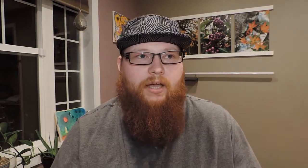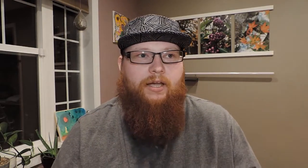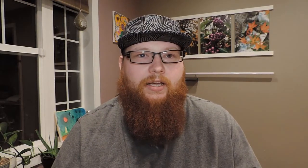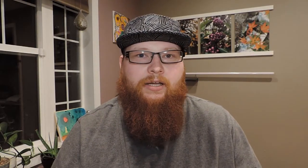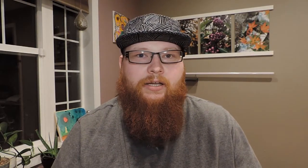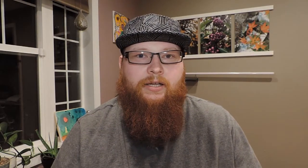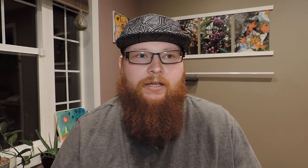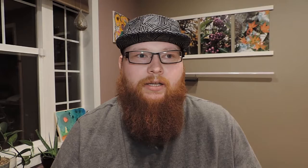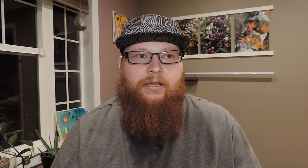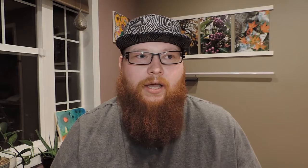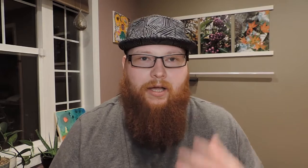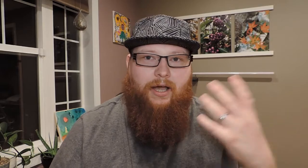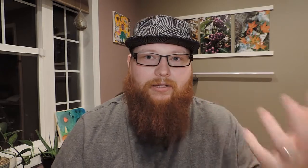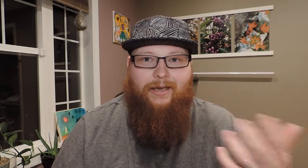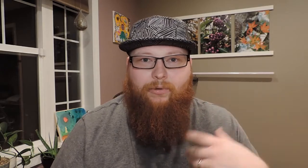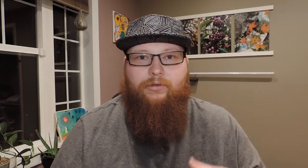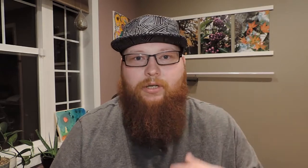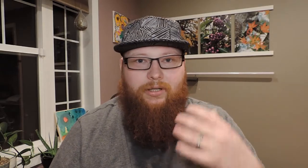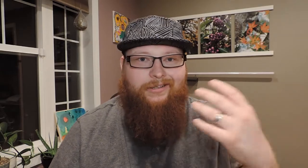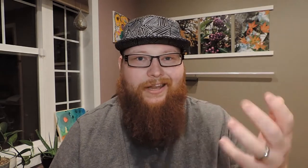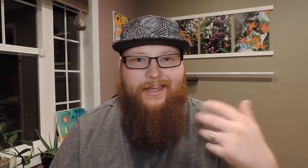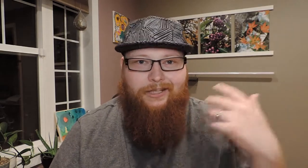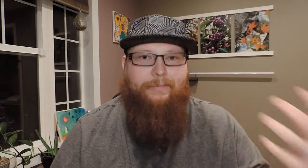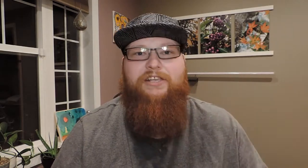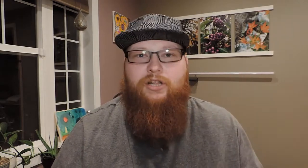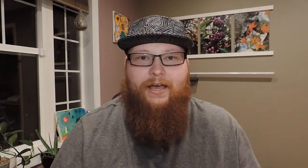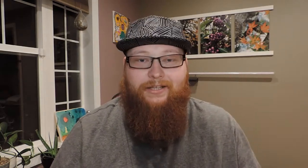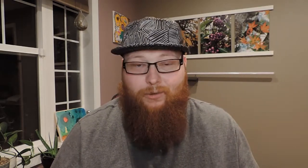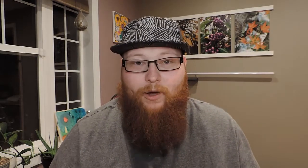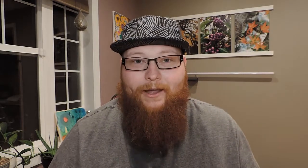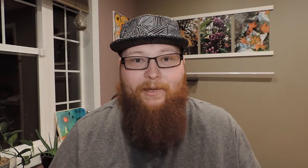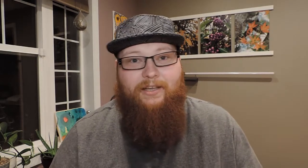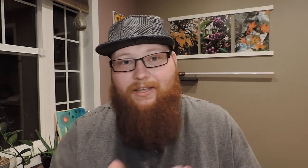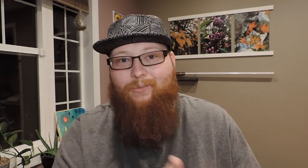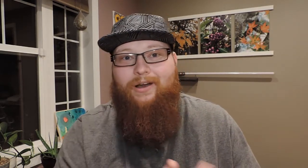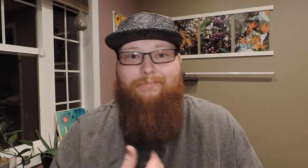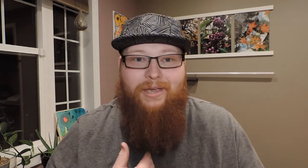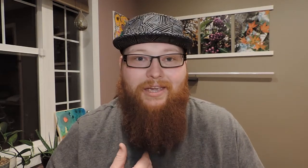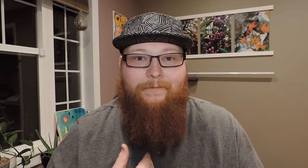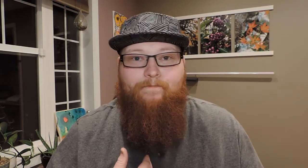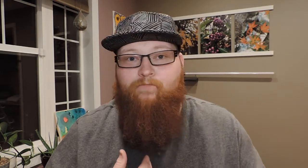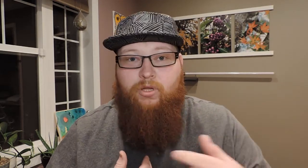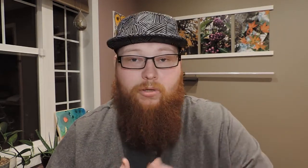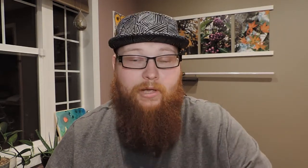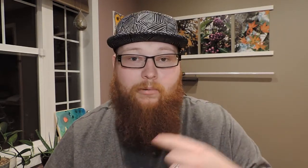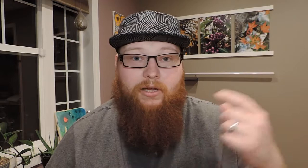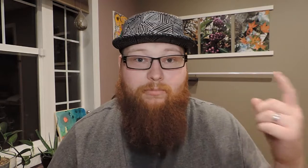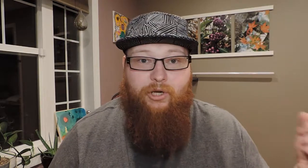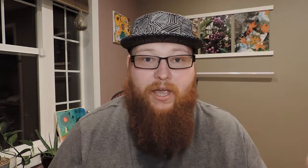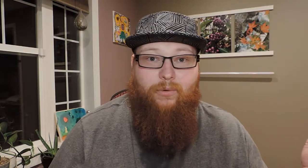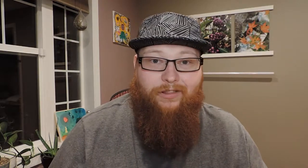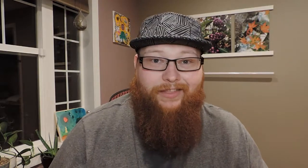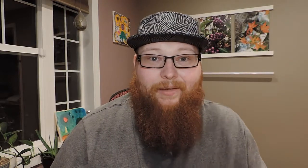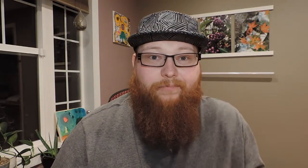uh, I was able to take speech classes. Why? Because they wanted me to be able to communicate with them. Um,